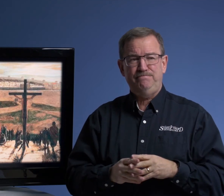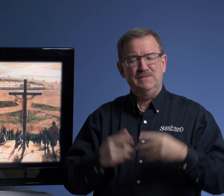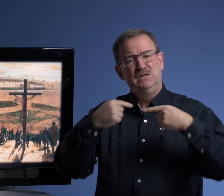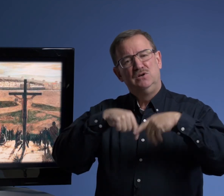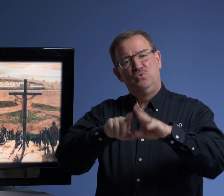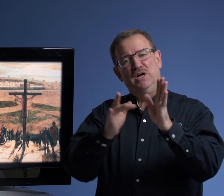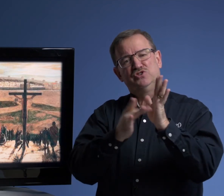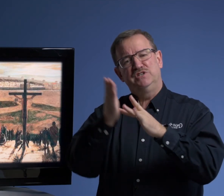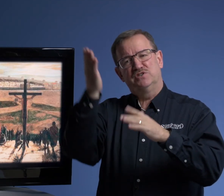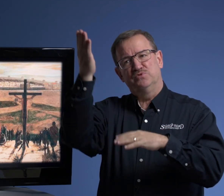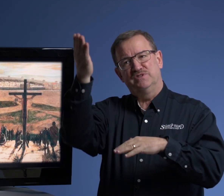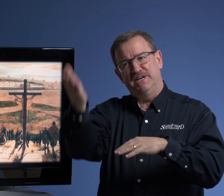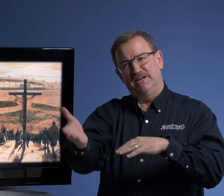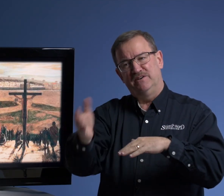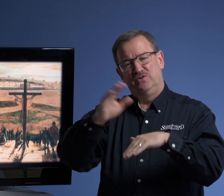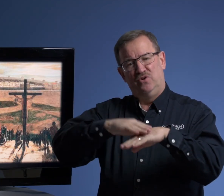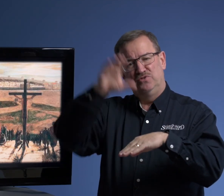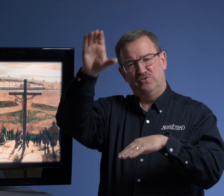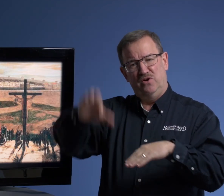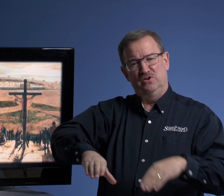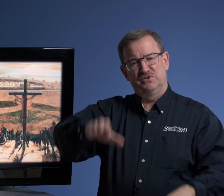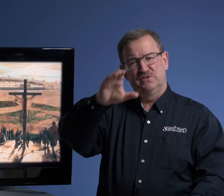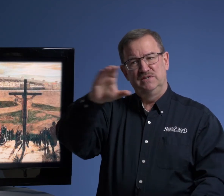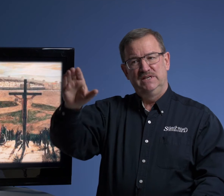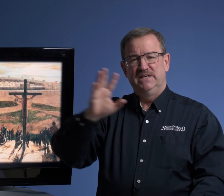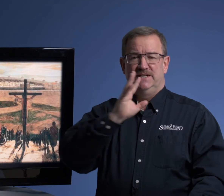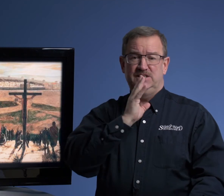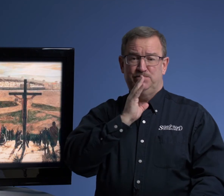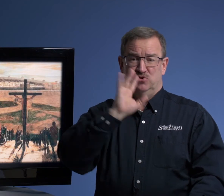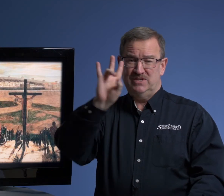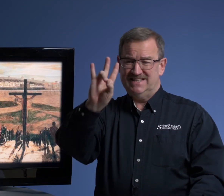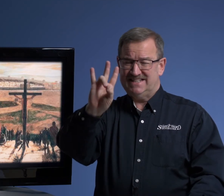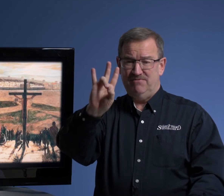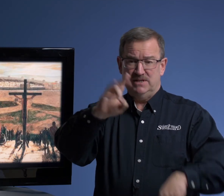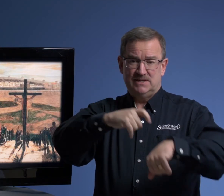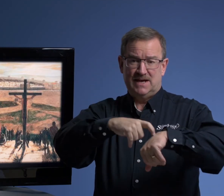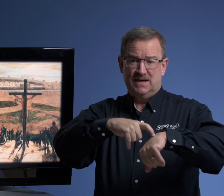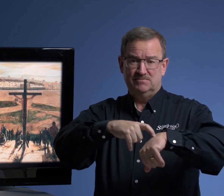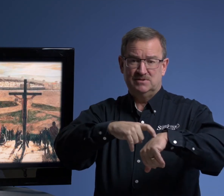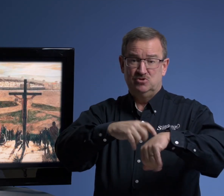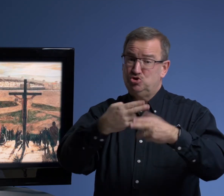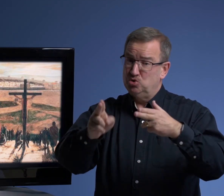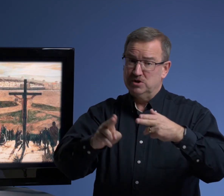While Jesus was there on the cross, he spoke seven times, he short,